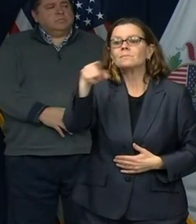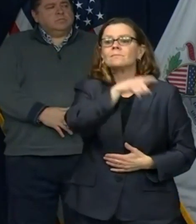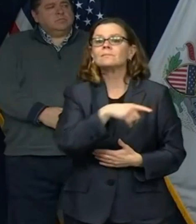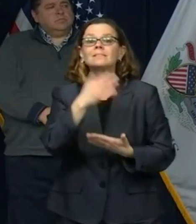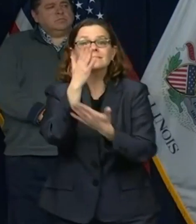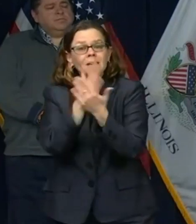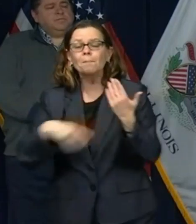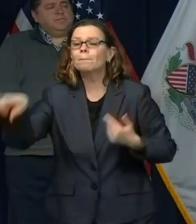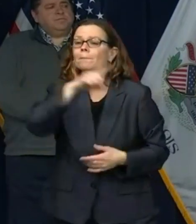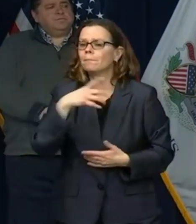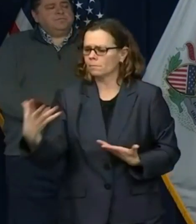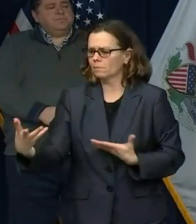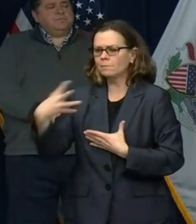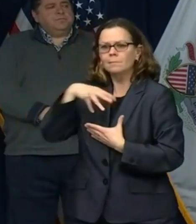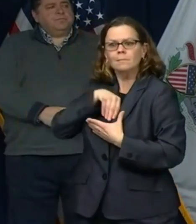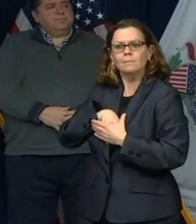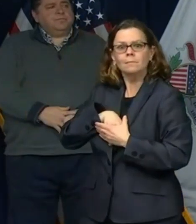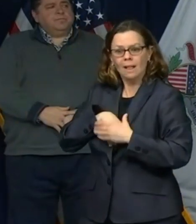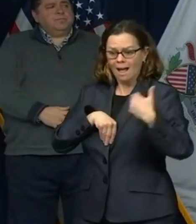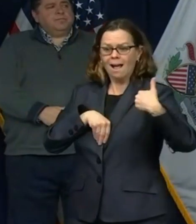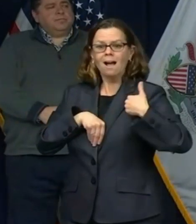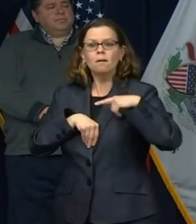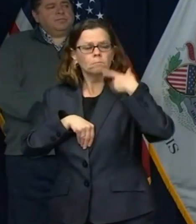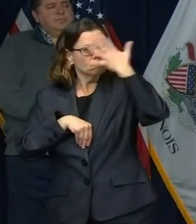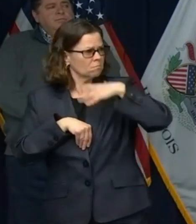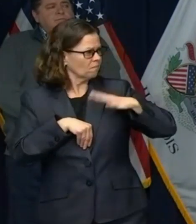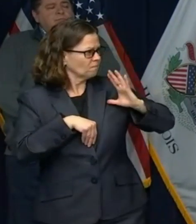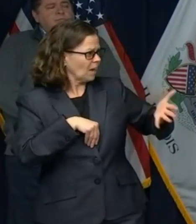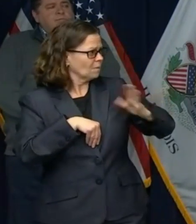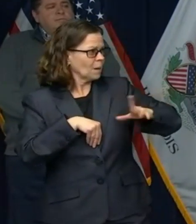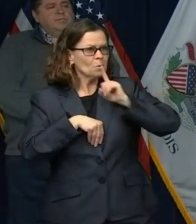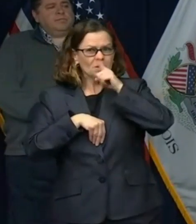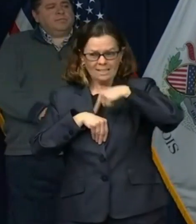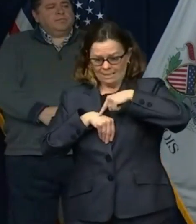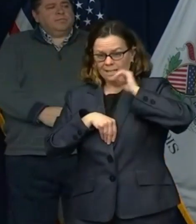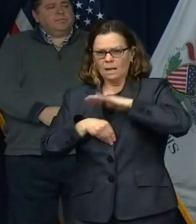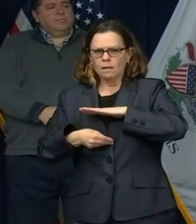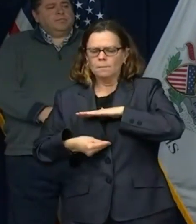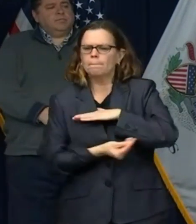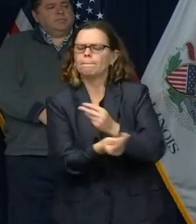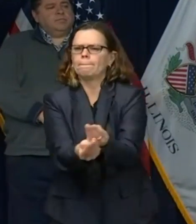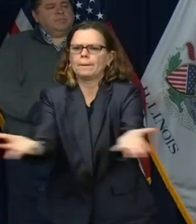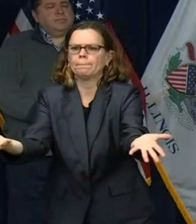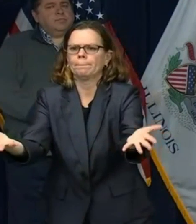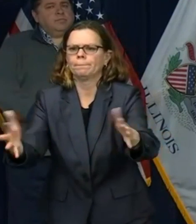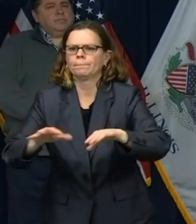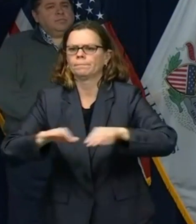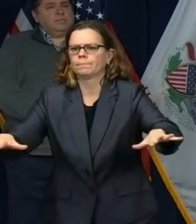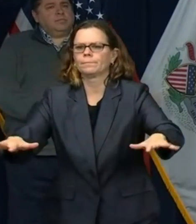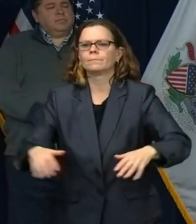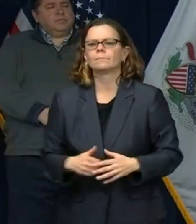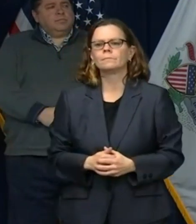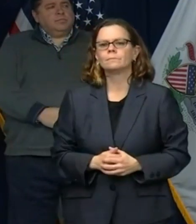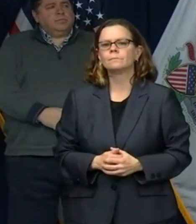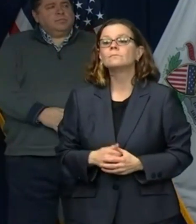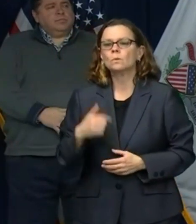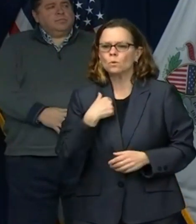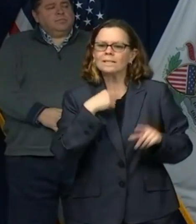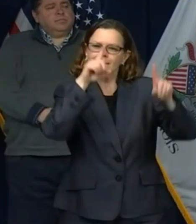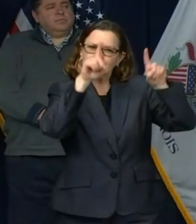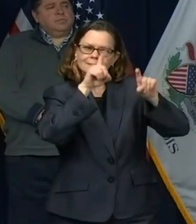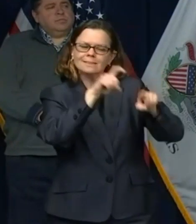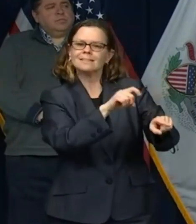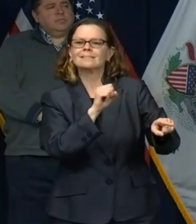make sure that the staff that we can't identify any individuals who are already working with the residents who